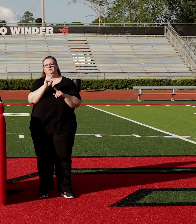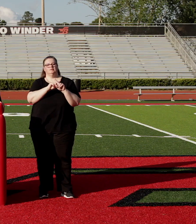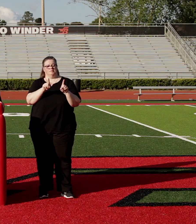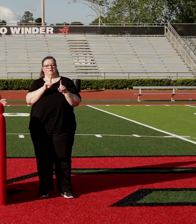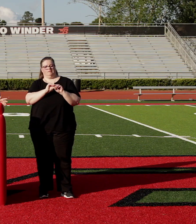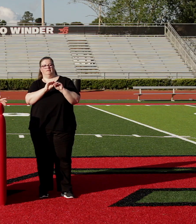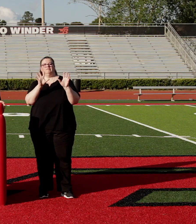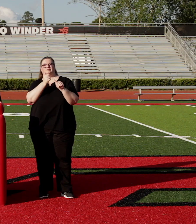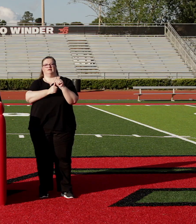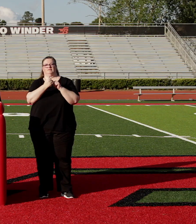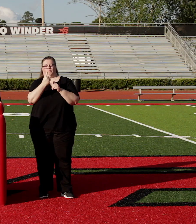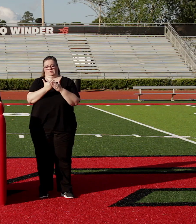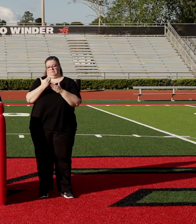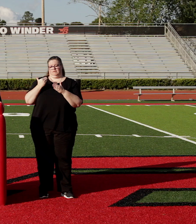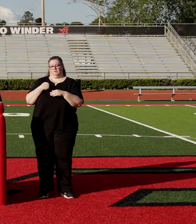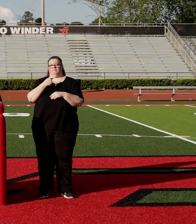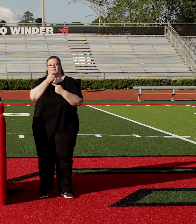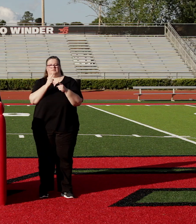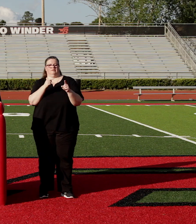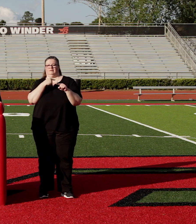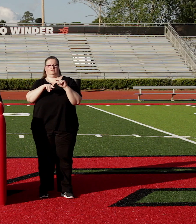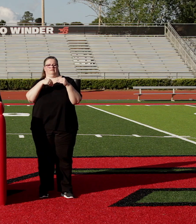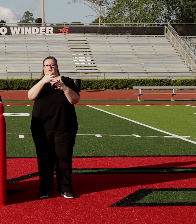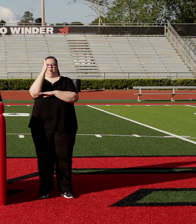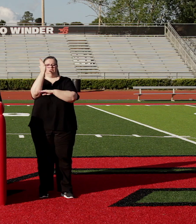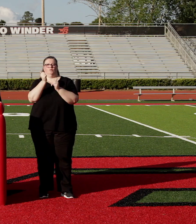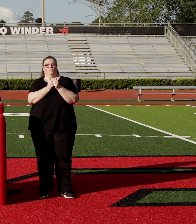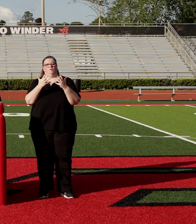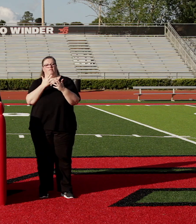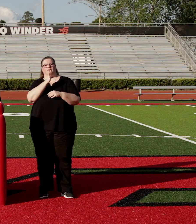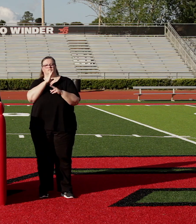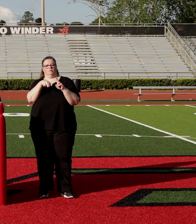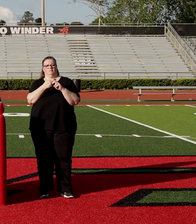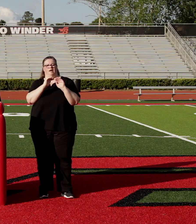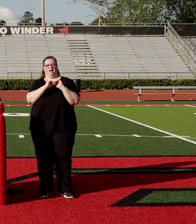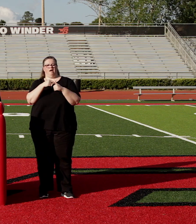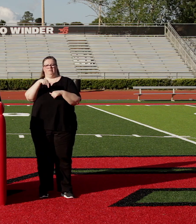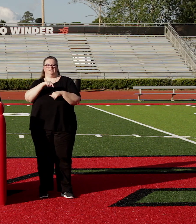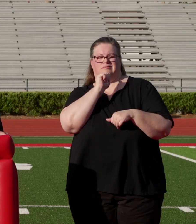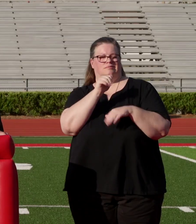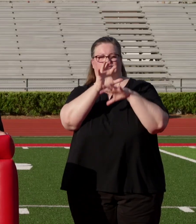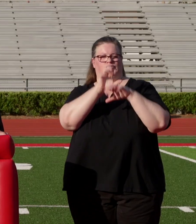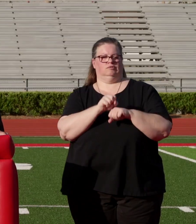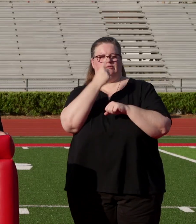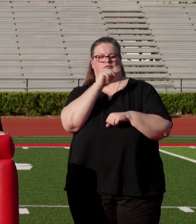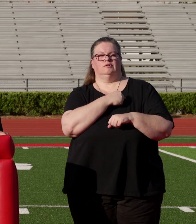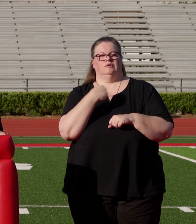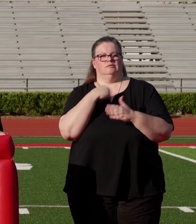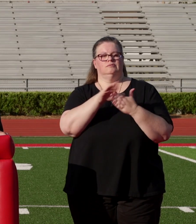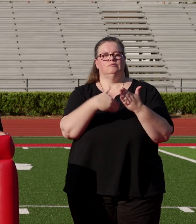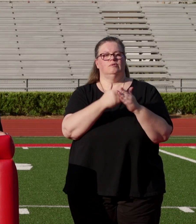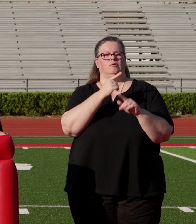Obviously, as everyone else before me has said, I can't just give a speech without touching on how untraditional this is for us all. No one could have